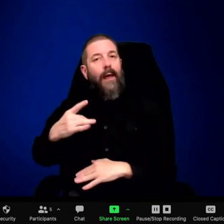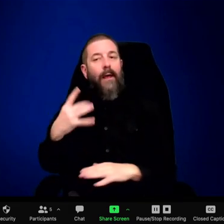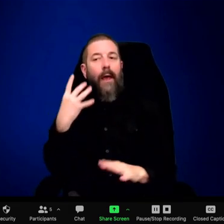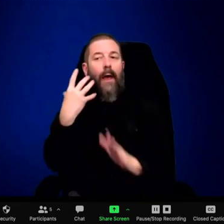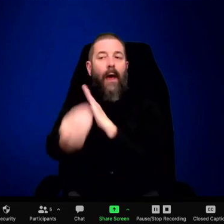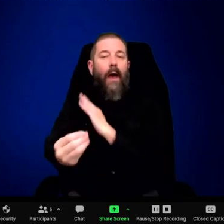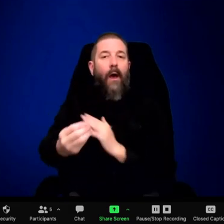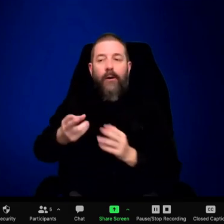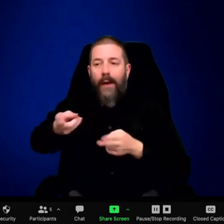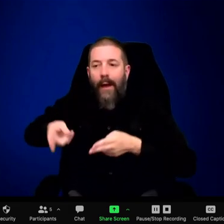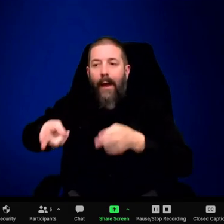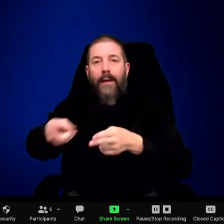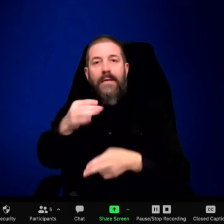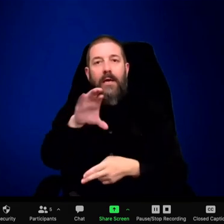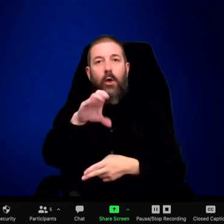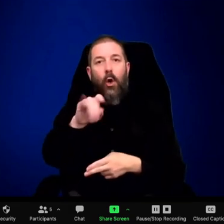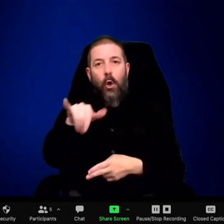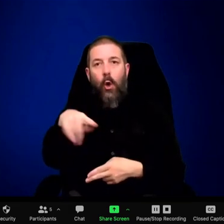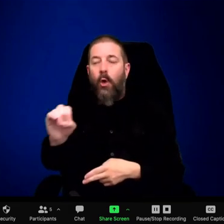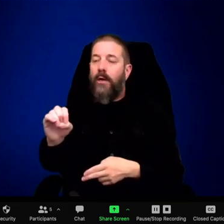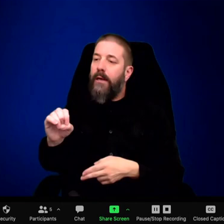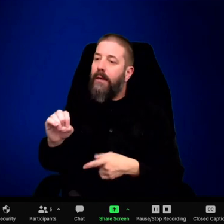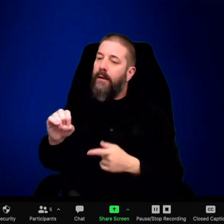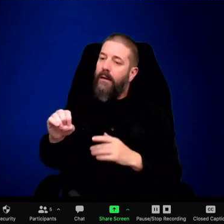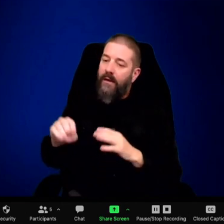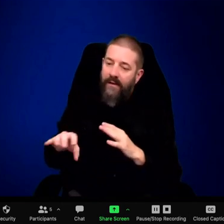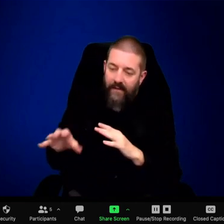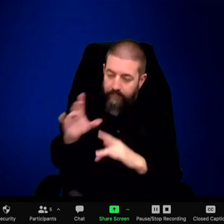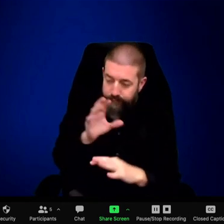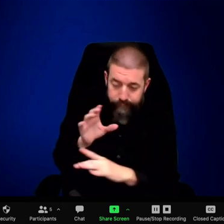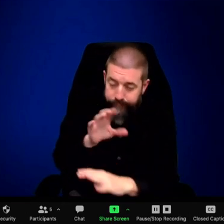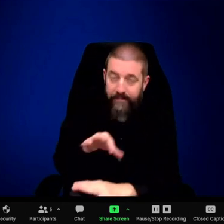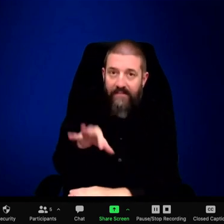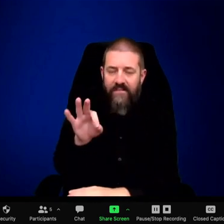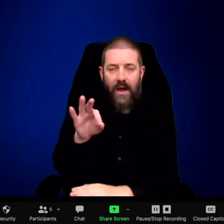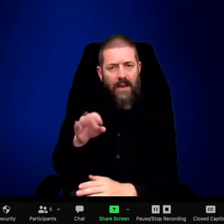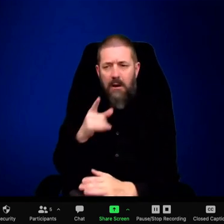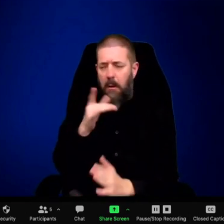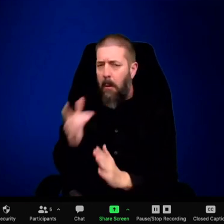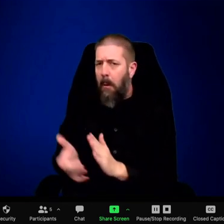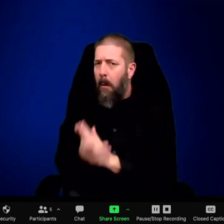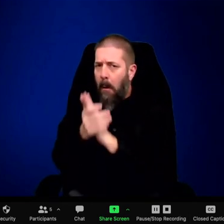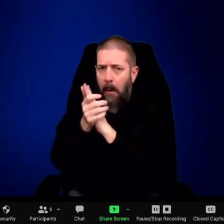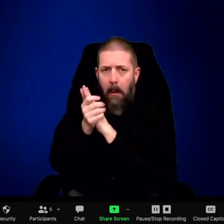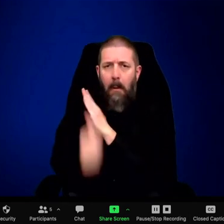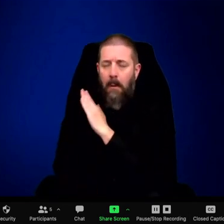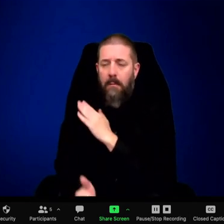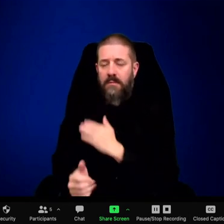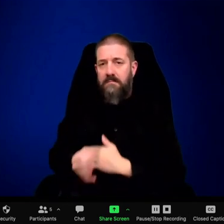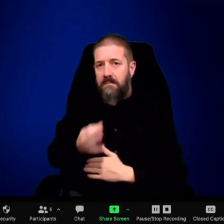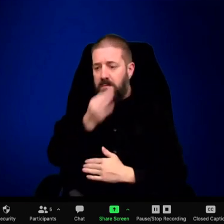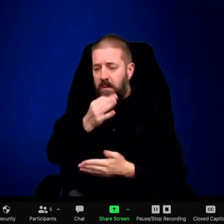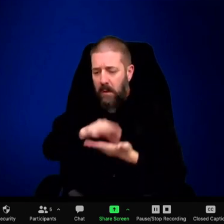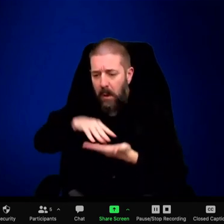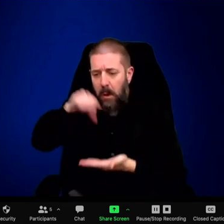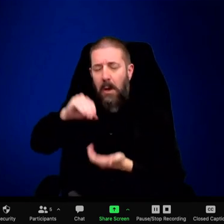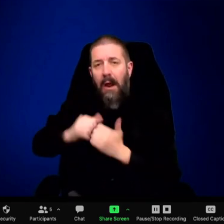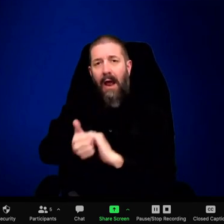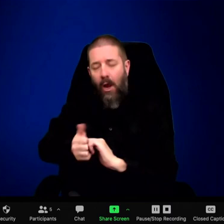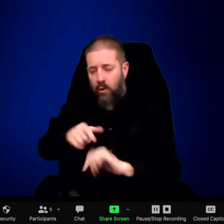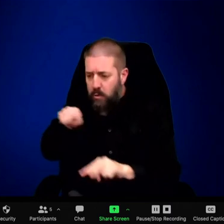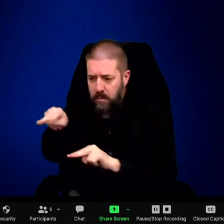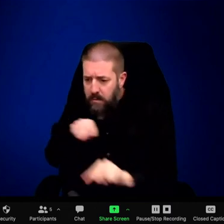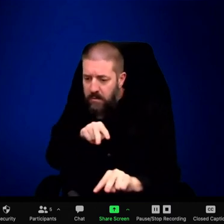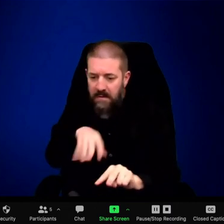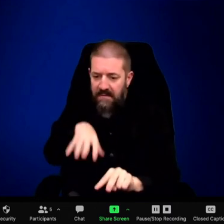okay with me telling this story, but I'll leave their names out just in case. They're really, really great people. So, I'm just going to call